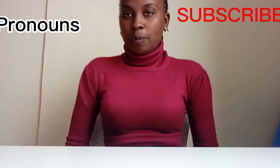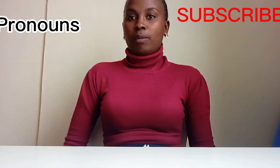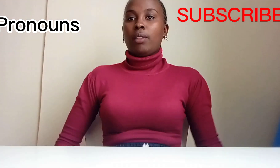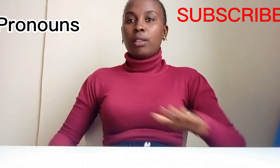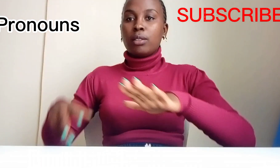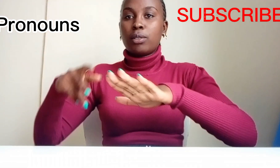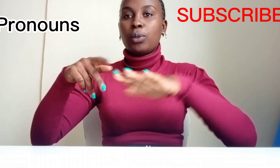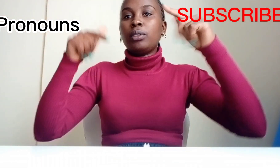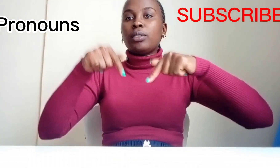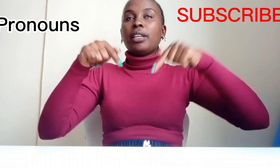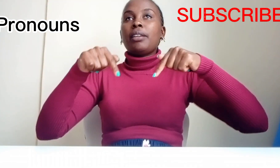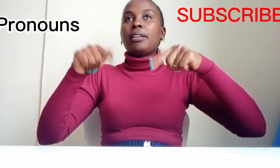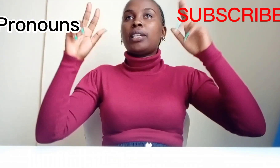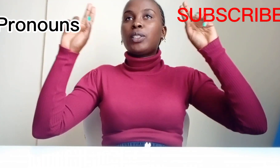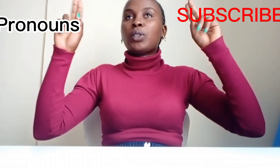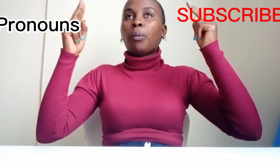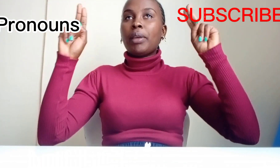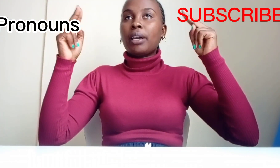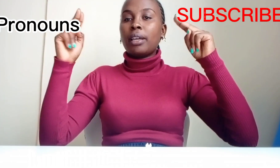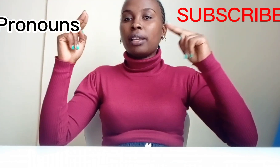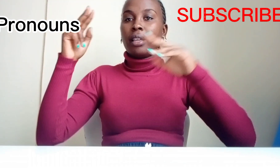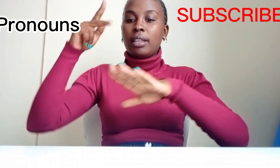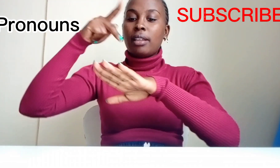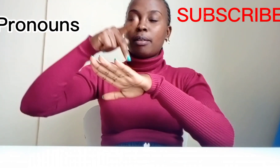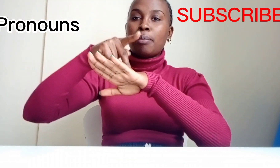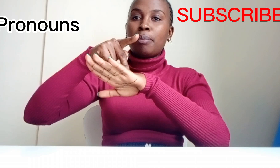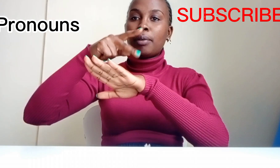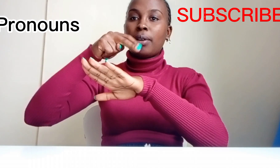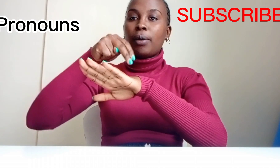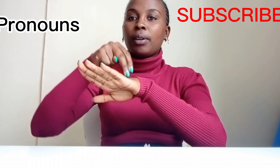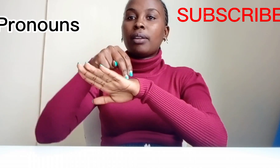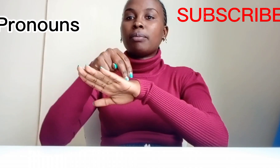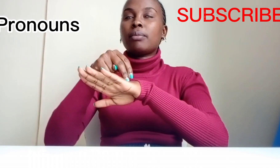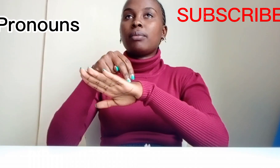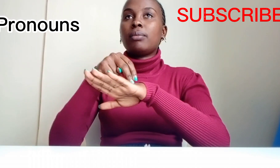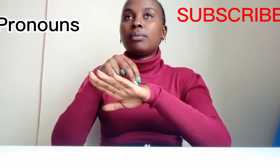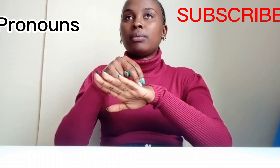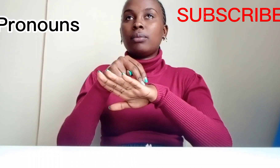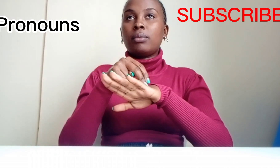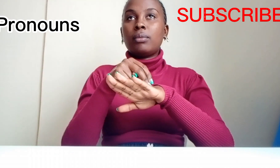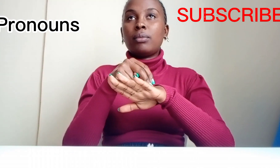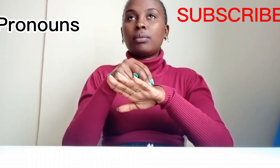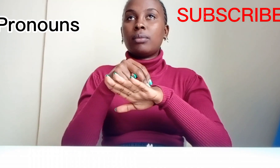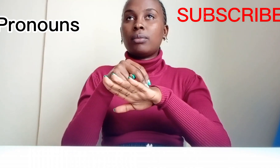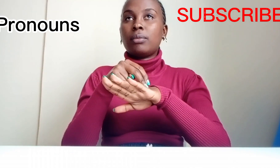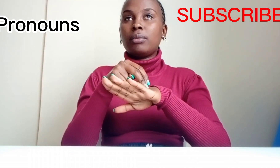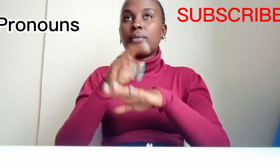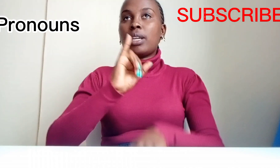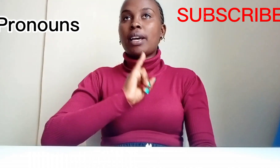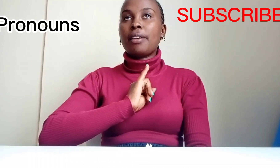So today, topic, pronoun, I, I,